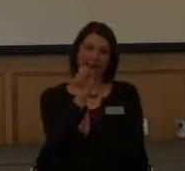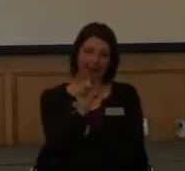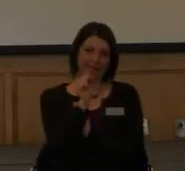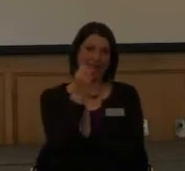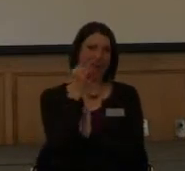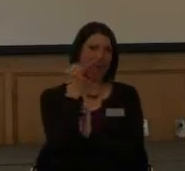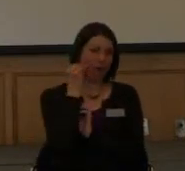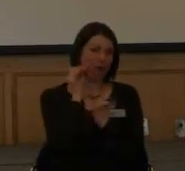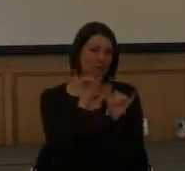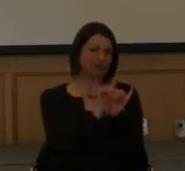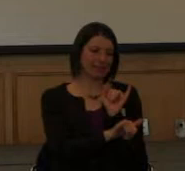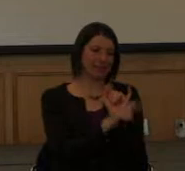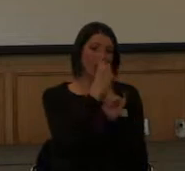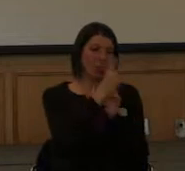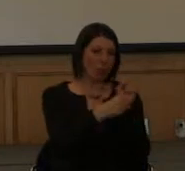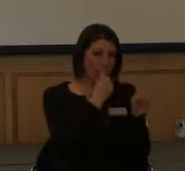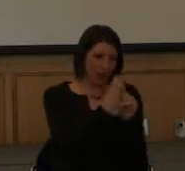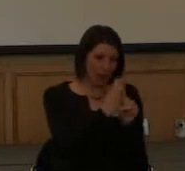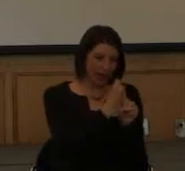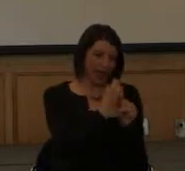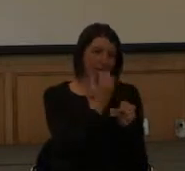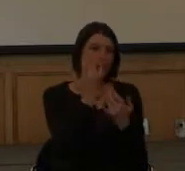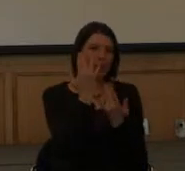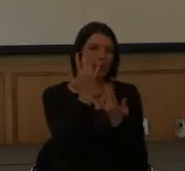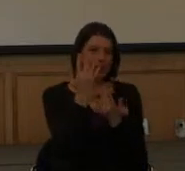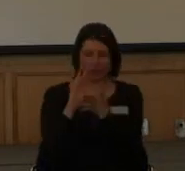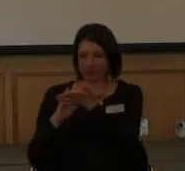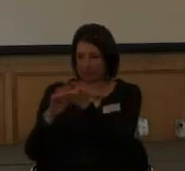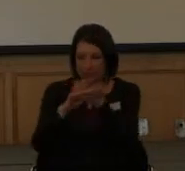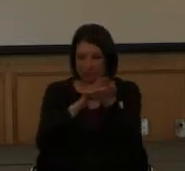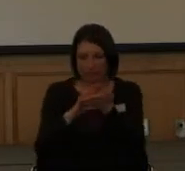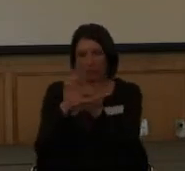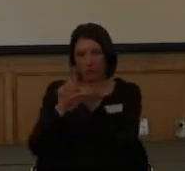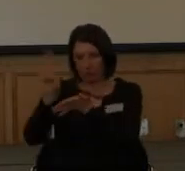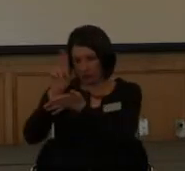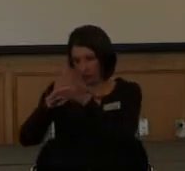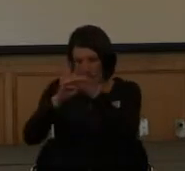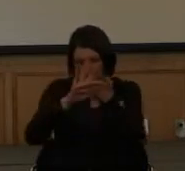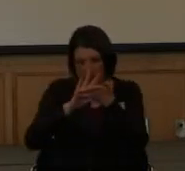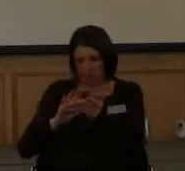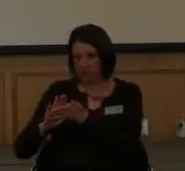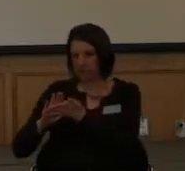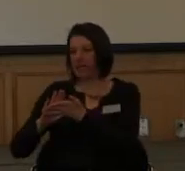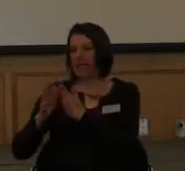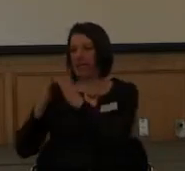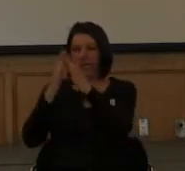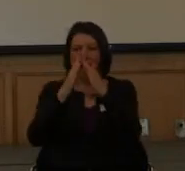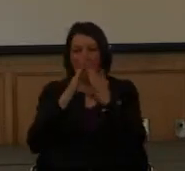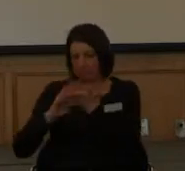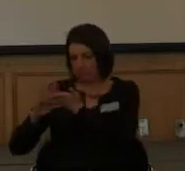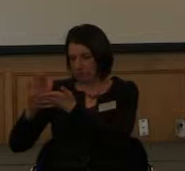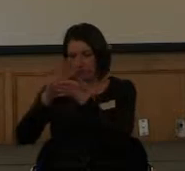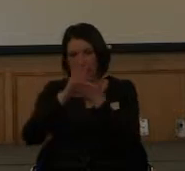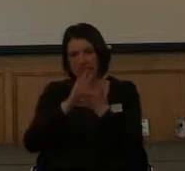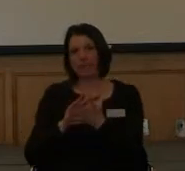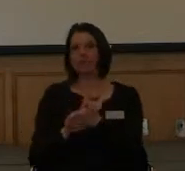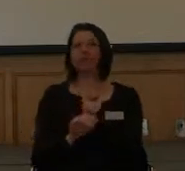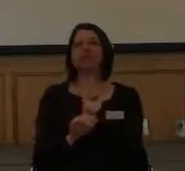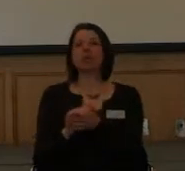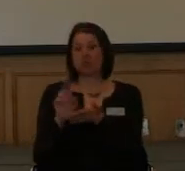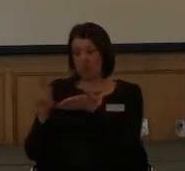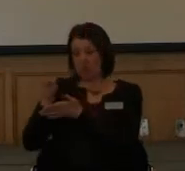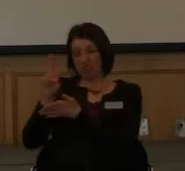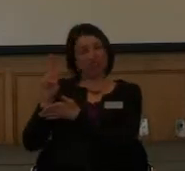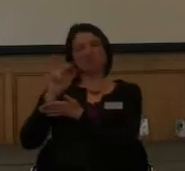cleaned. There really, to the university wasn't a lot of damage, but they had a lot of trouble with mold after the power went out.